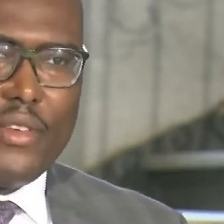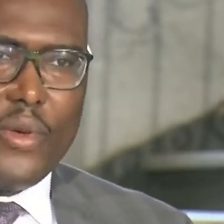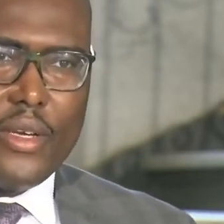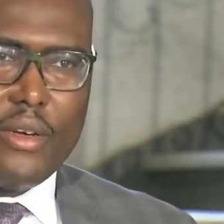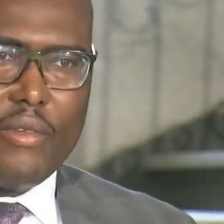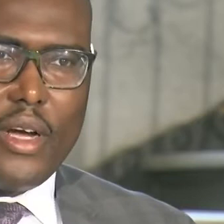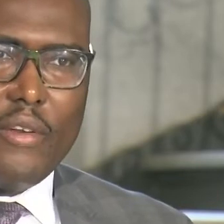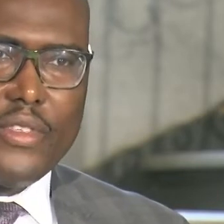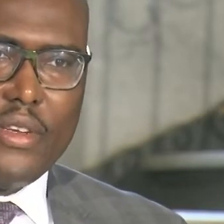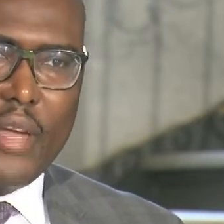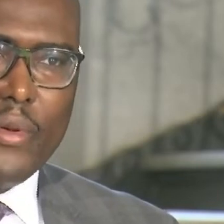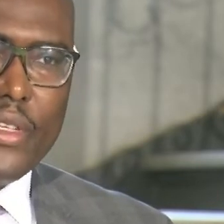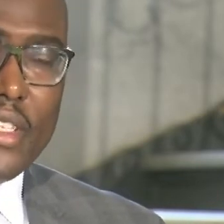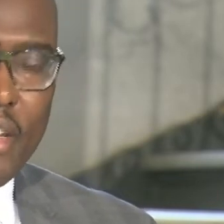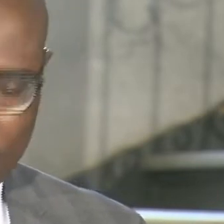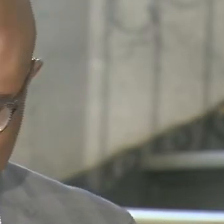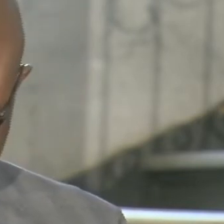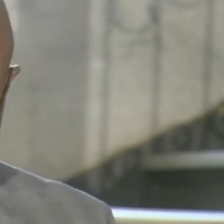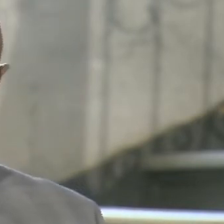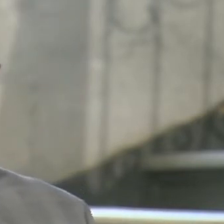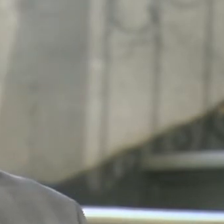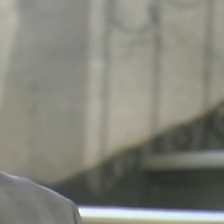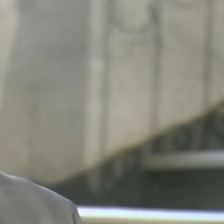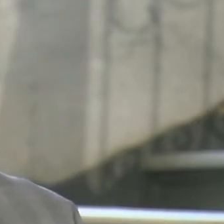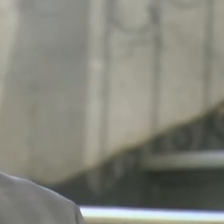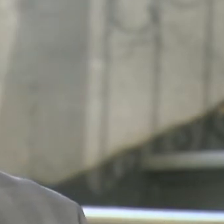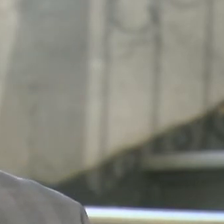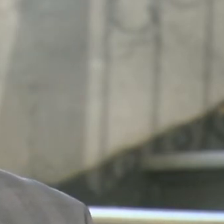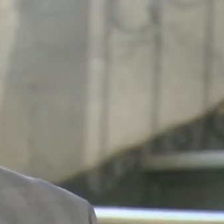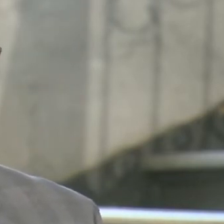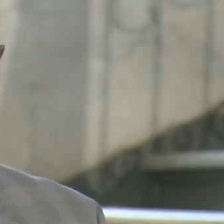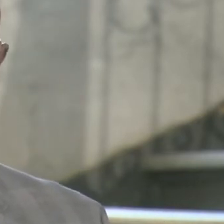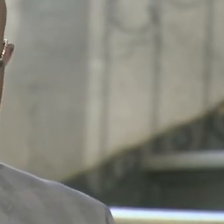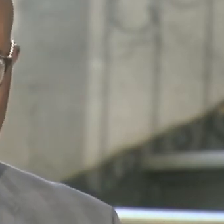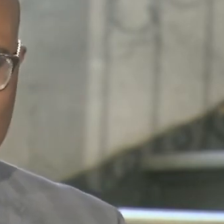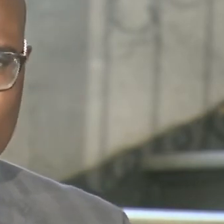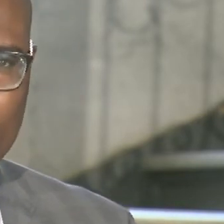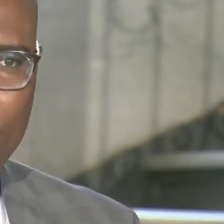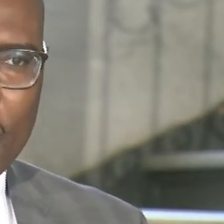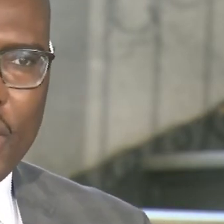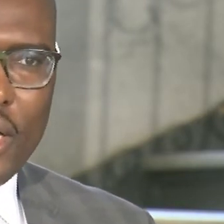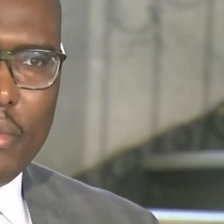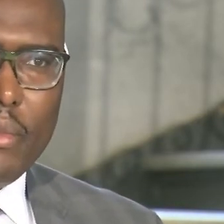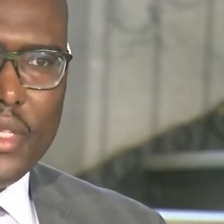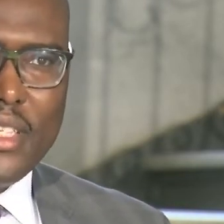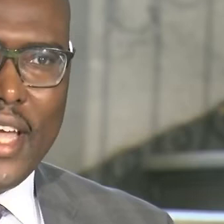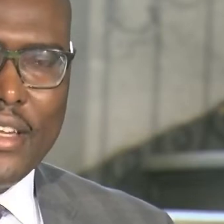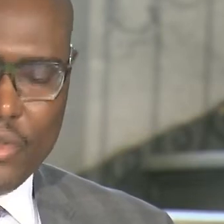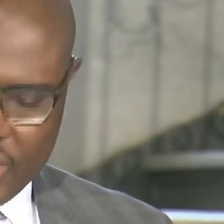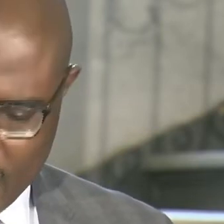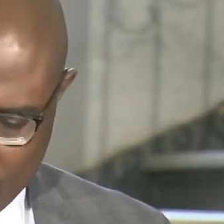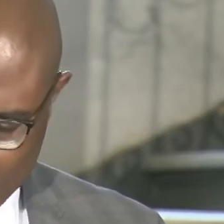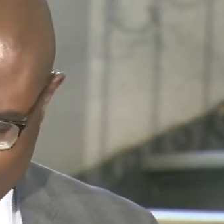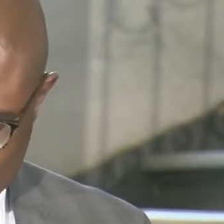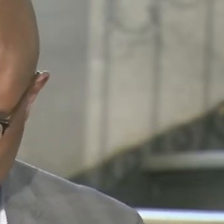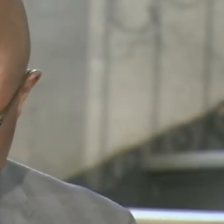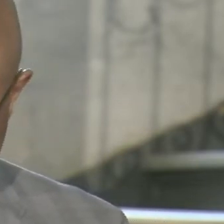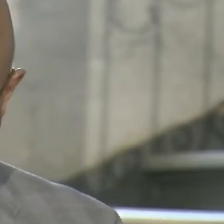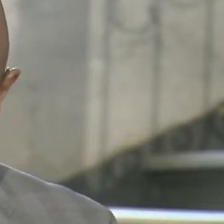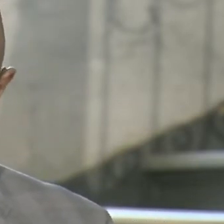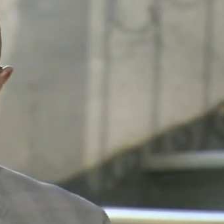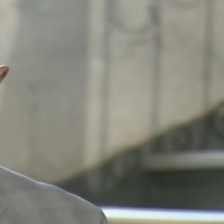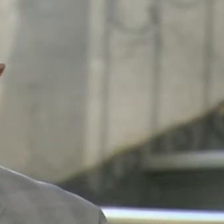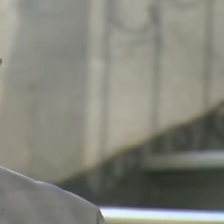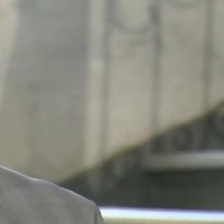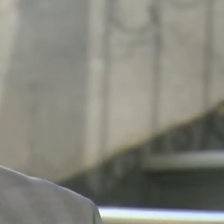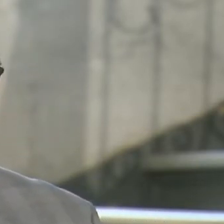also have the director of Office of Neighborhood Safety and Mr Michael Sanders, who reports to Miss Dana do said, who's the leader of the